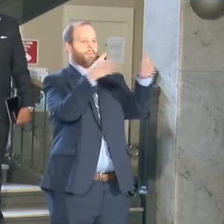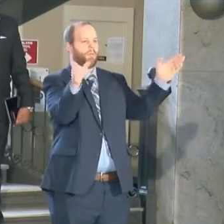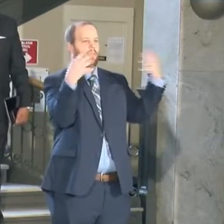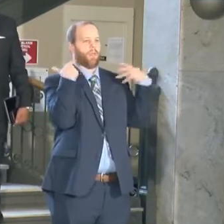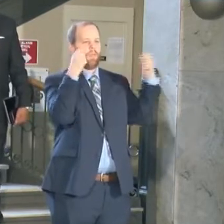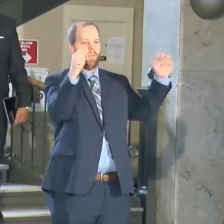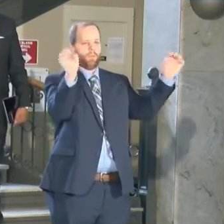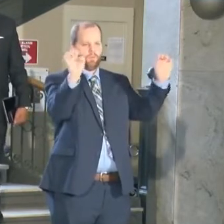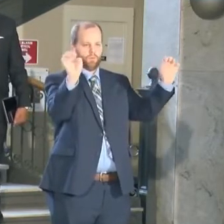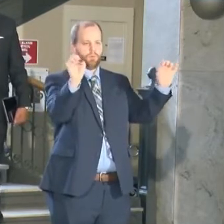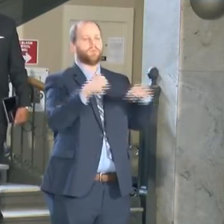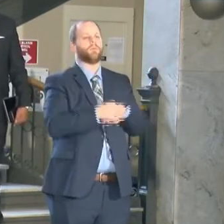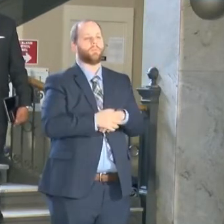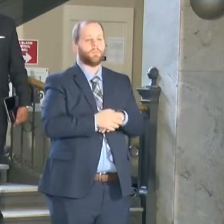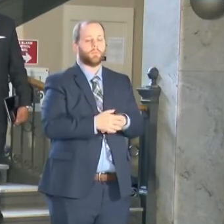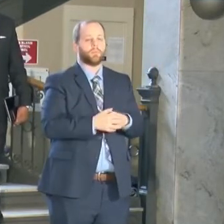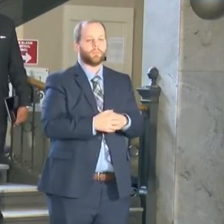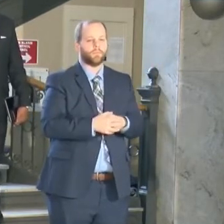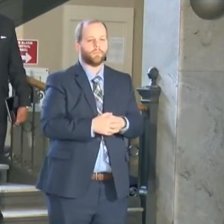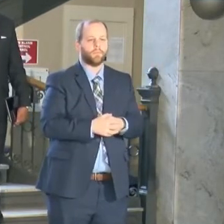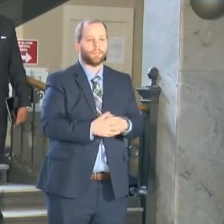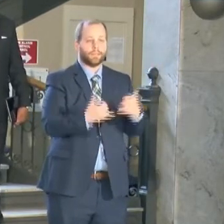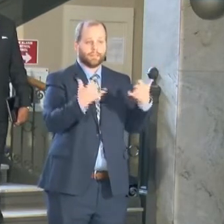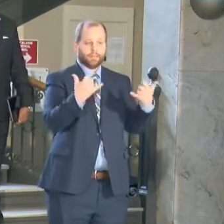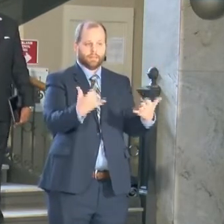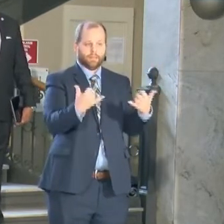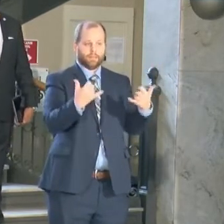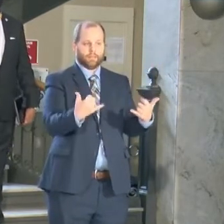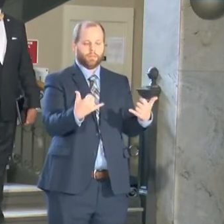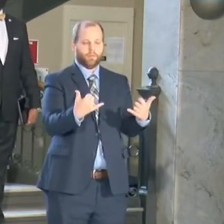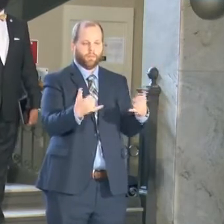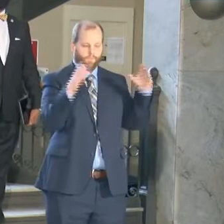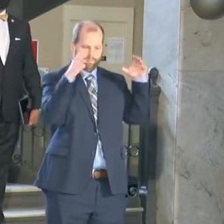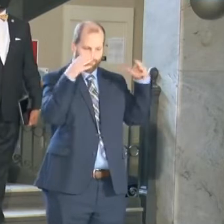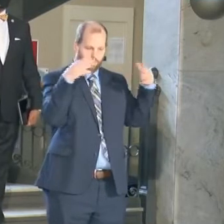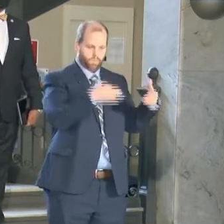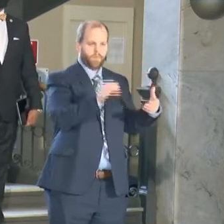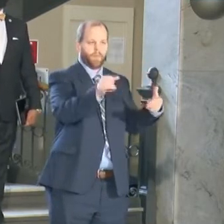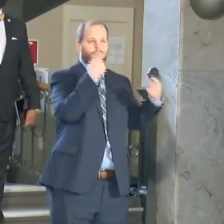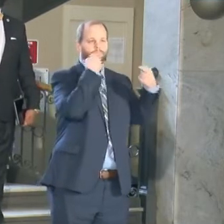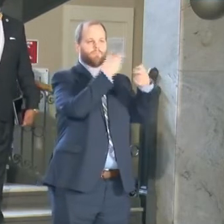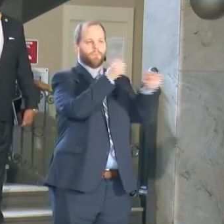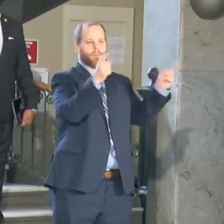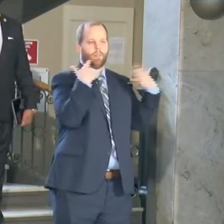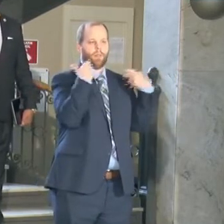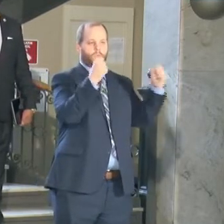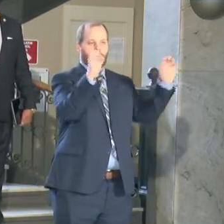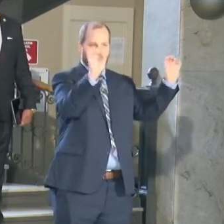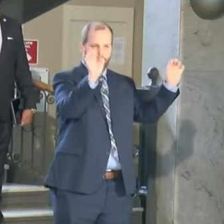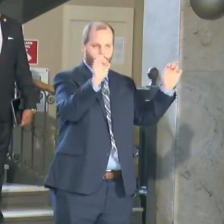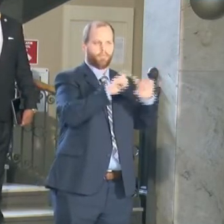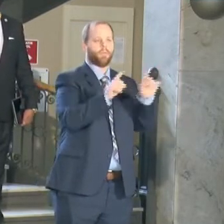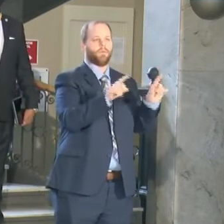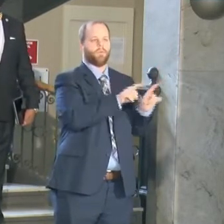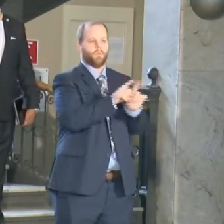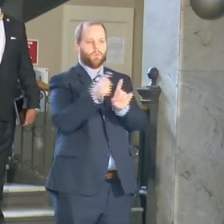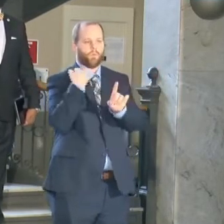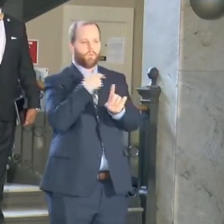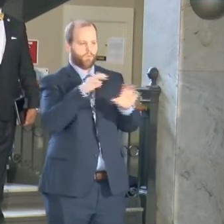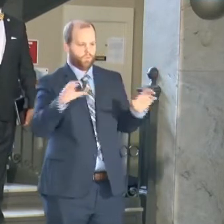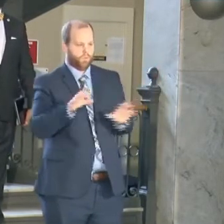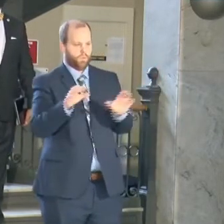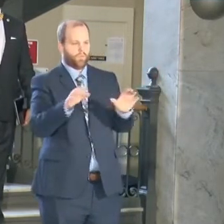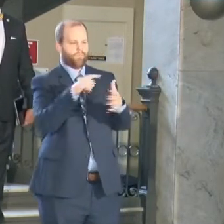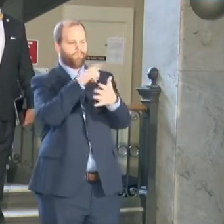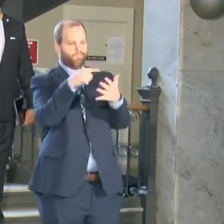What I now want to take this time is not only focus on the public health emergency. We've been doing a number of different things as it relates